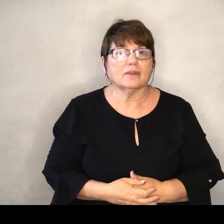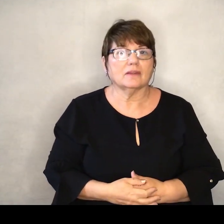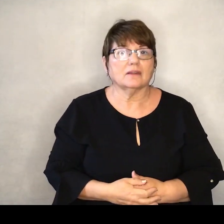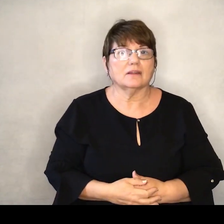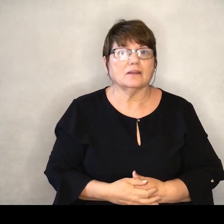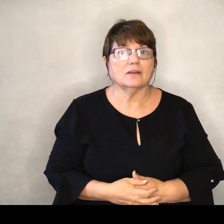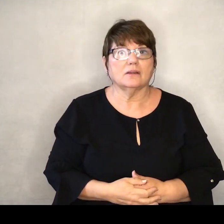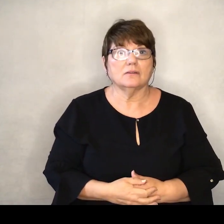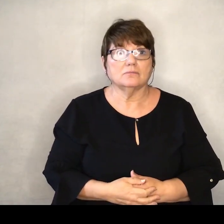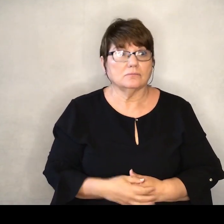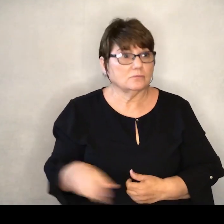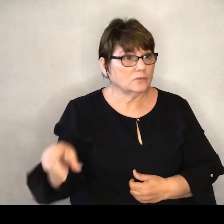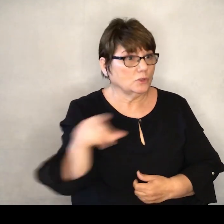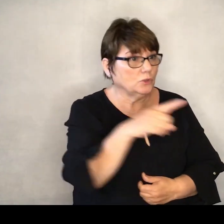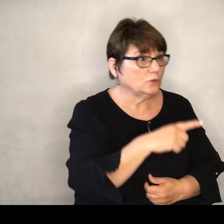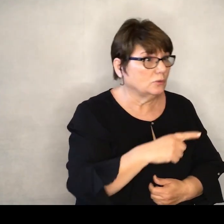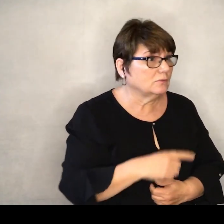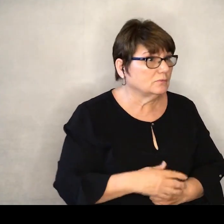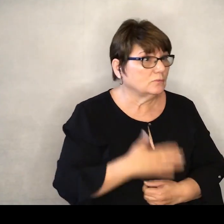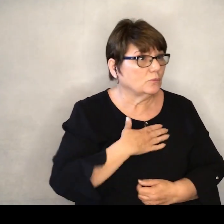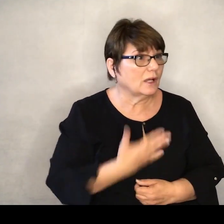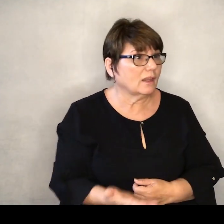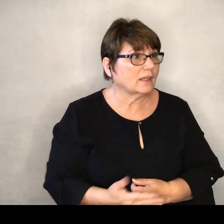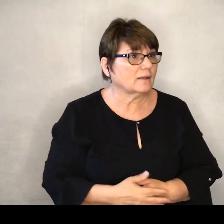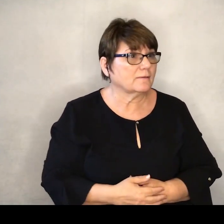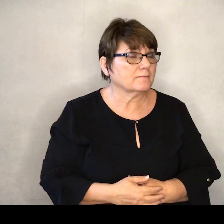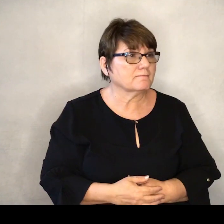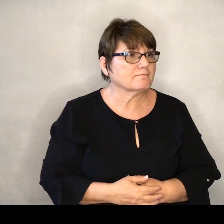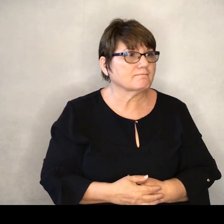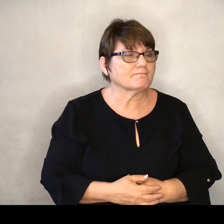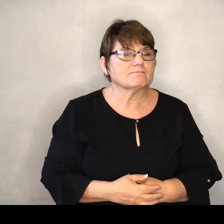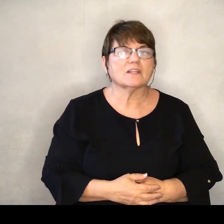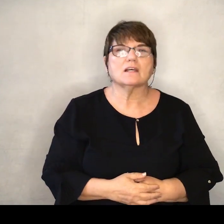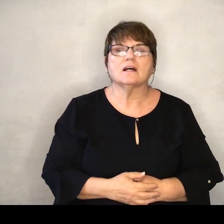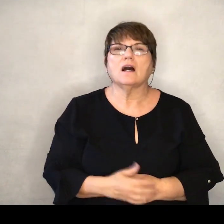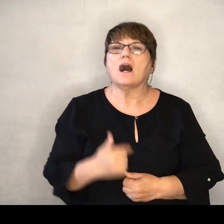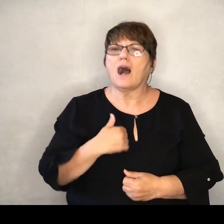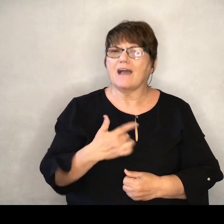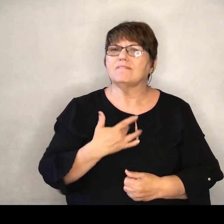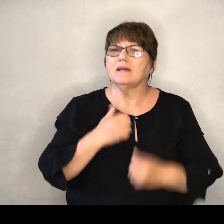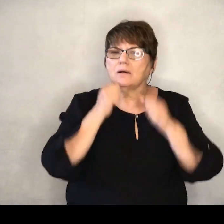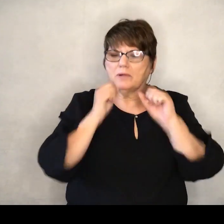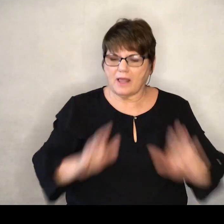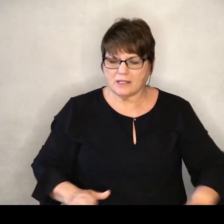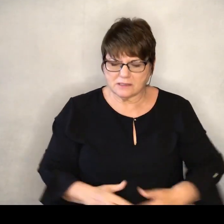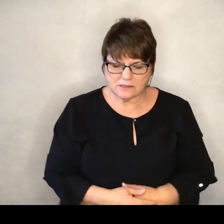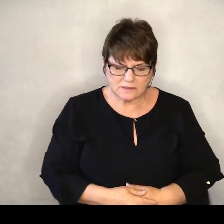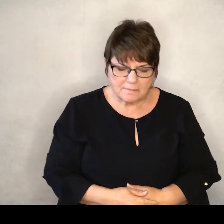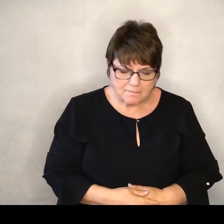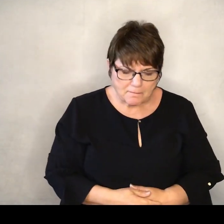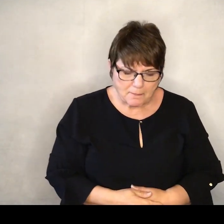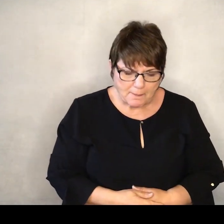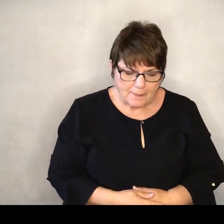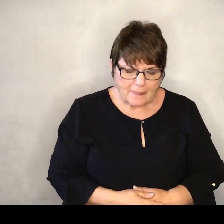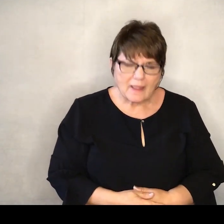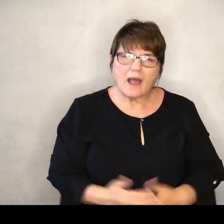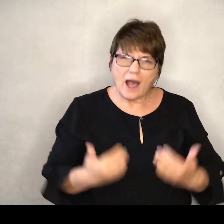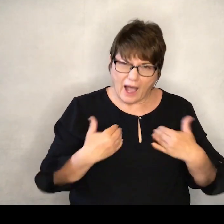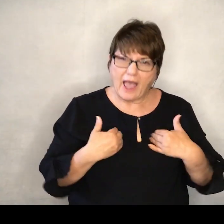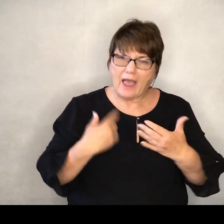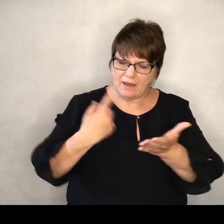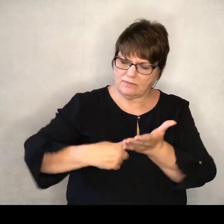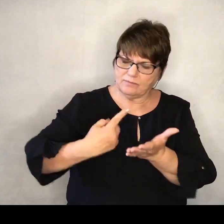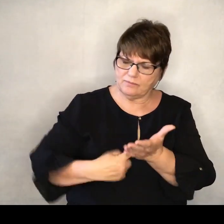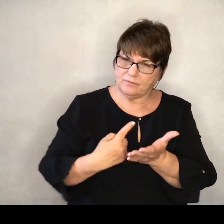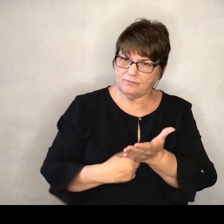Are you? I've been so blessed to be able to have deep conversations